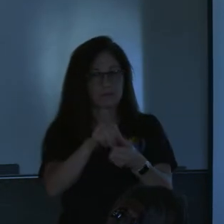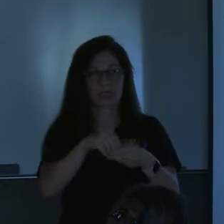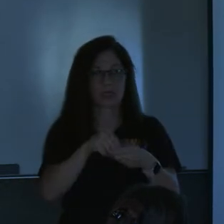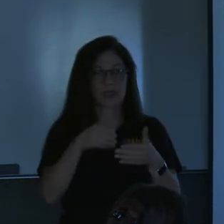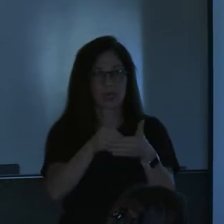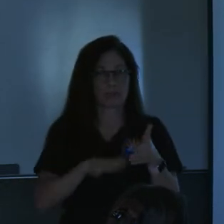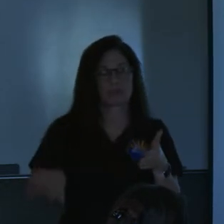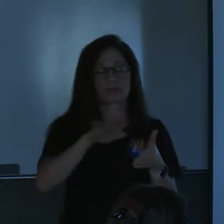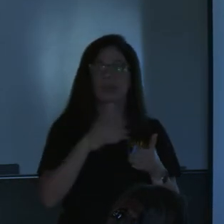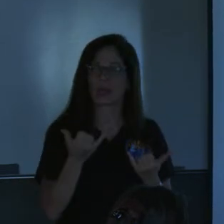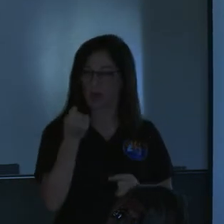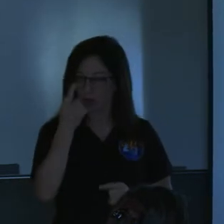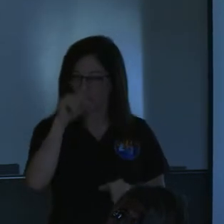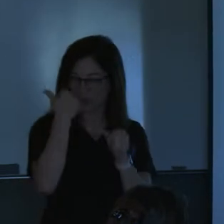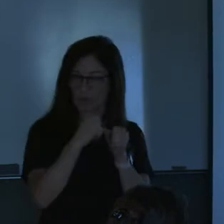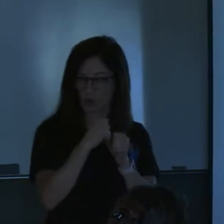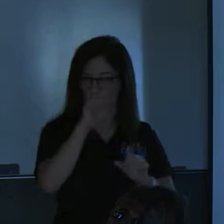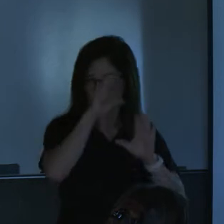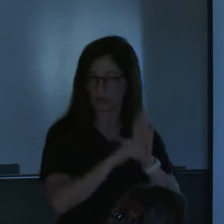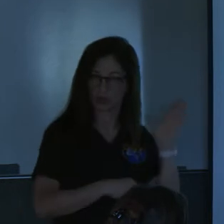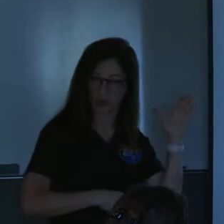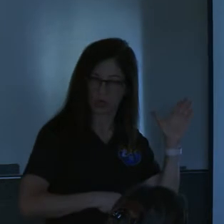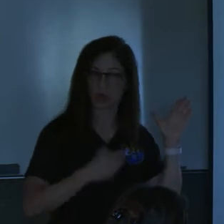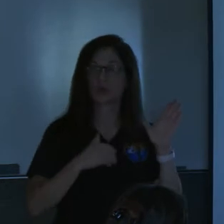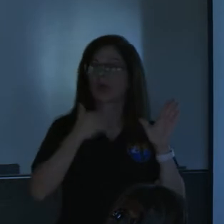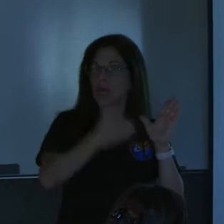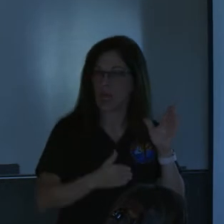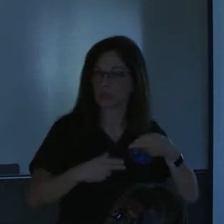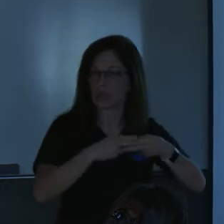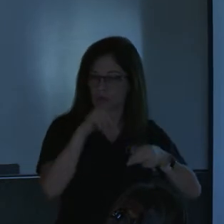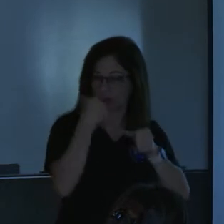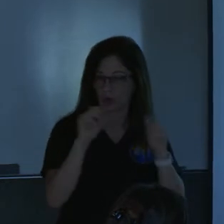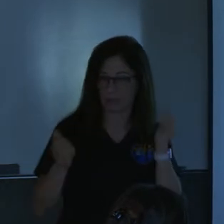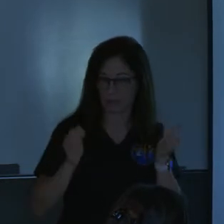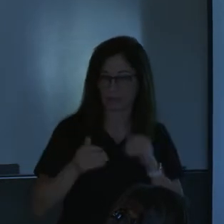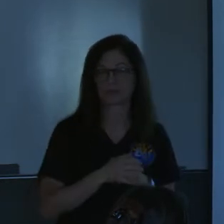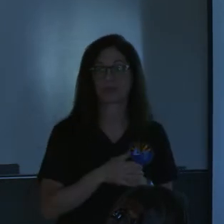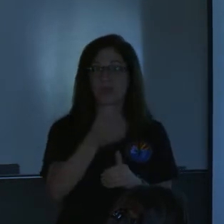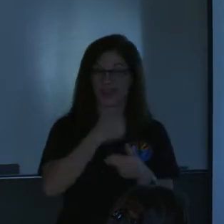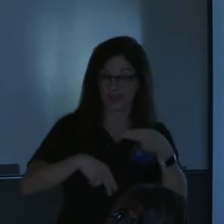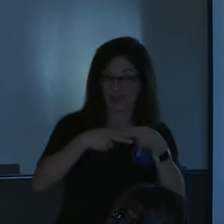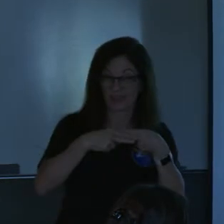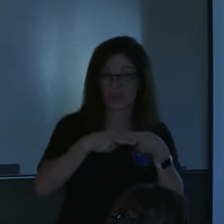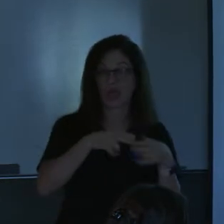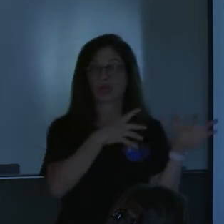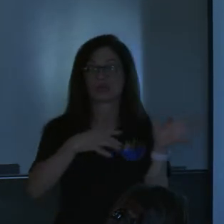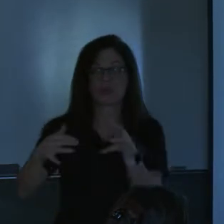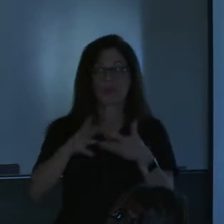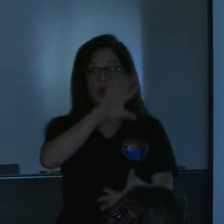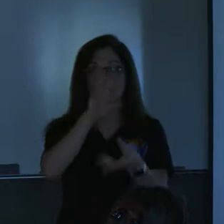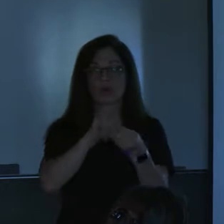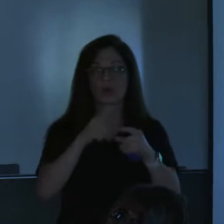now keep these images in your head when you see the next slide the next slide will be the storm totals from